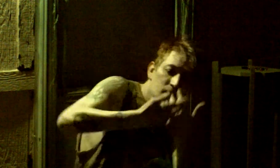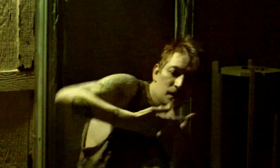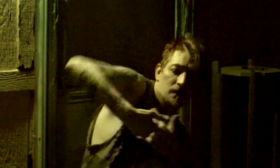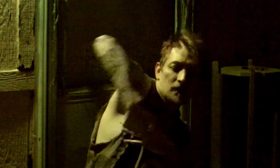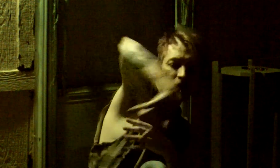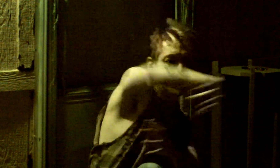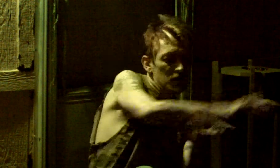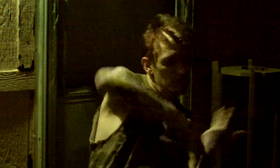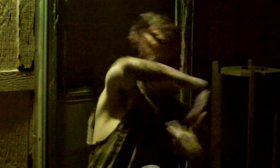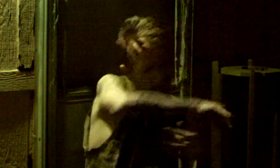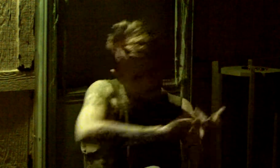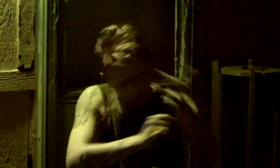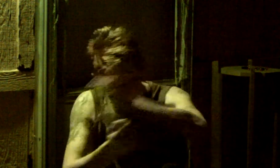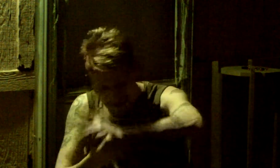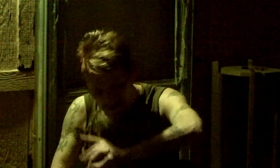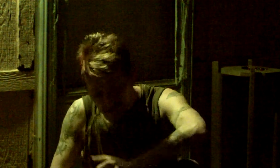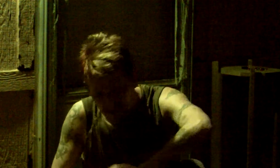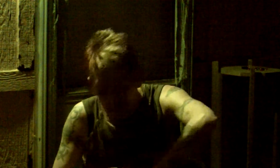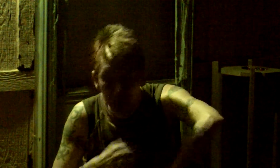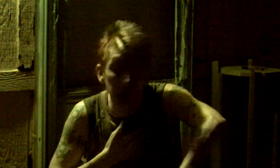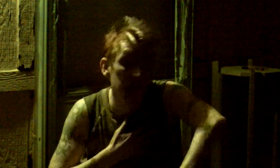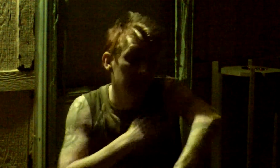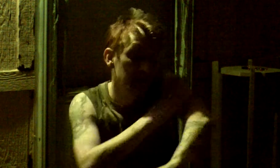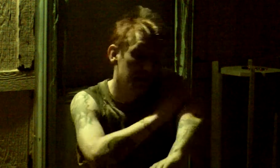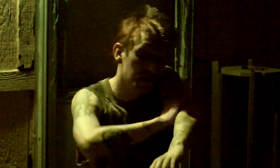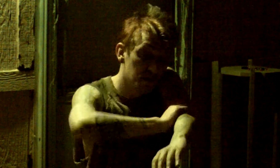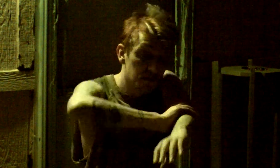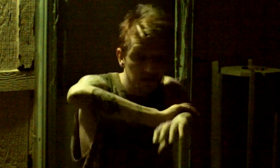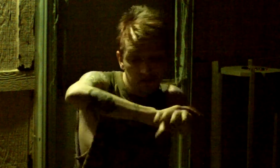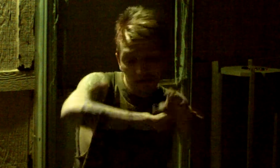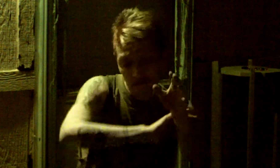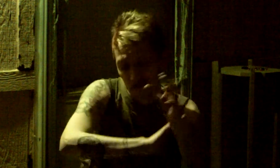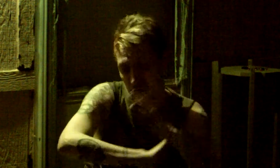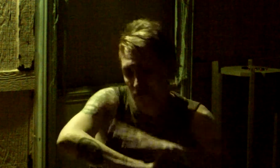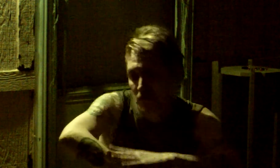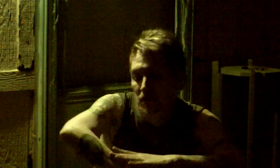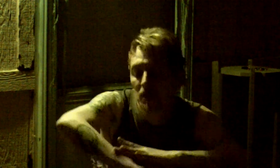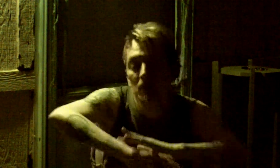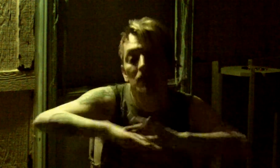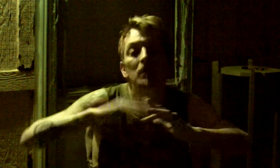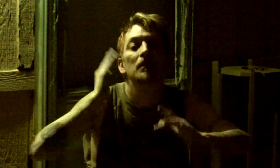My skin will crawl into yours,